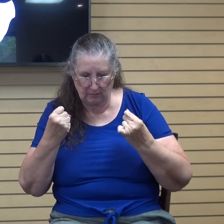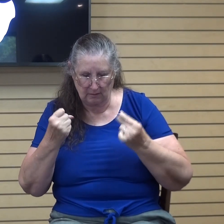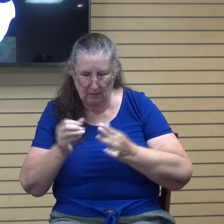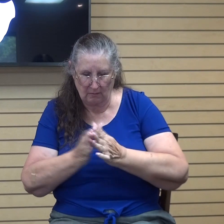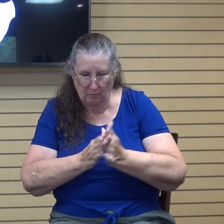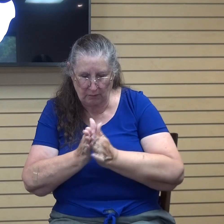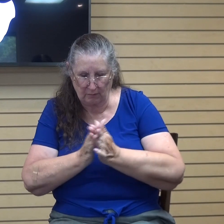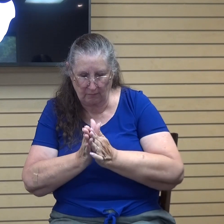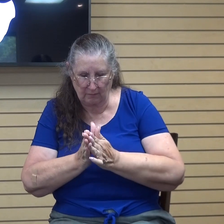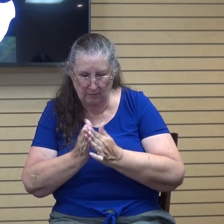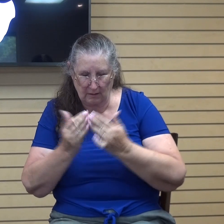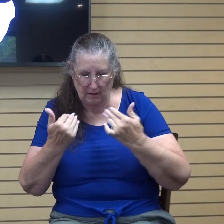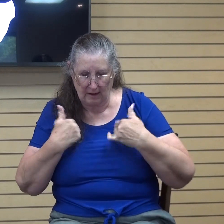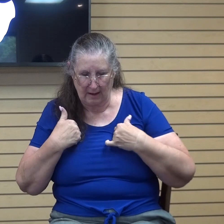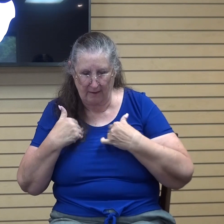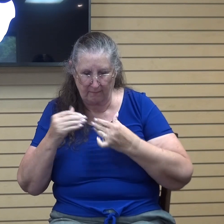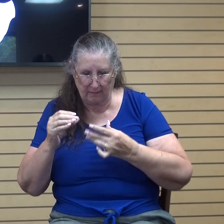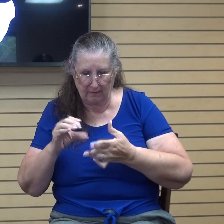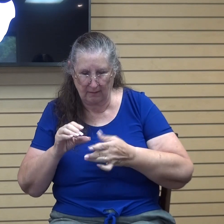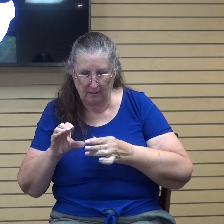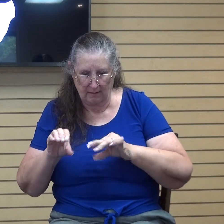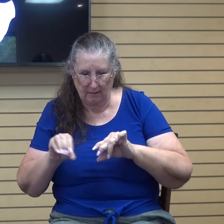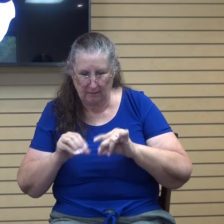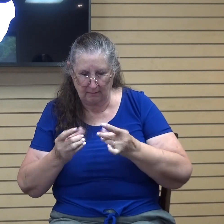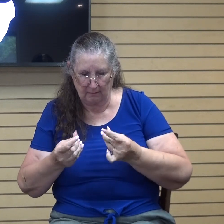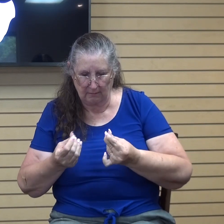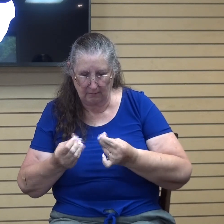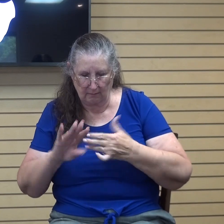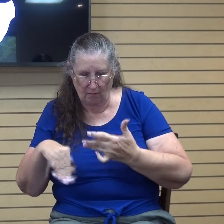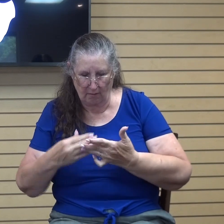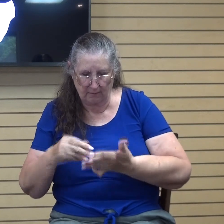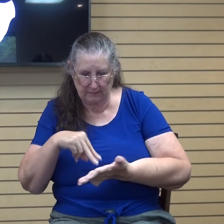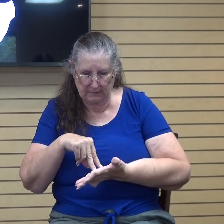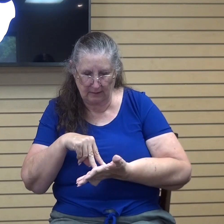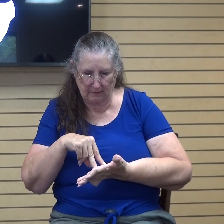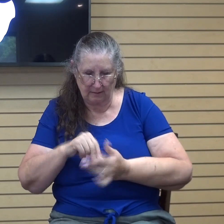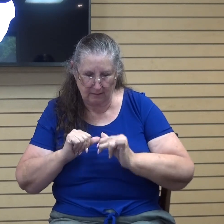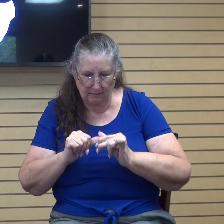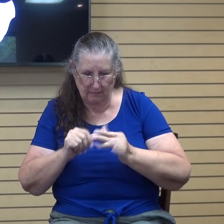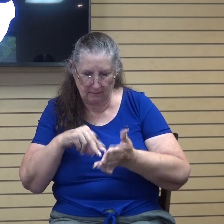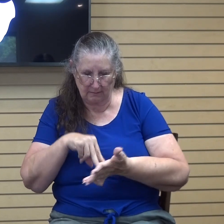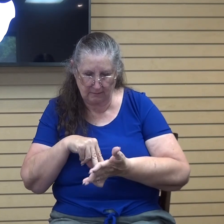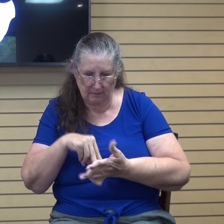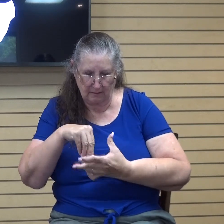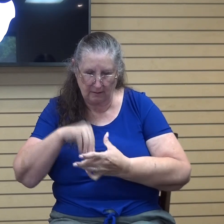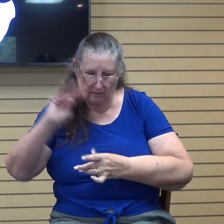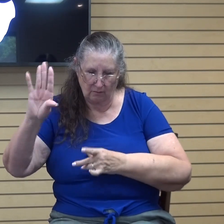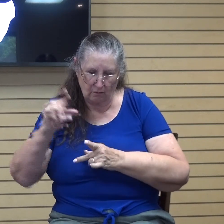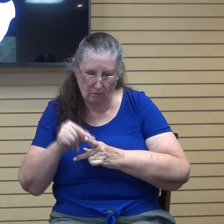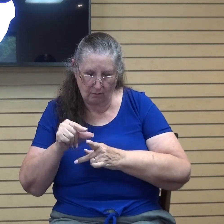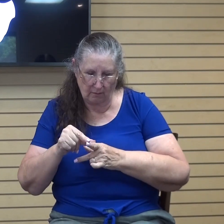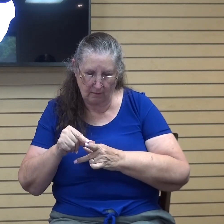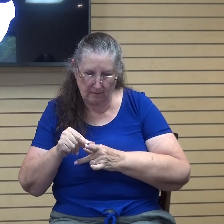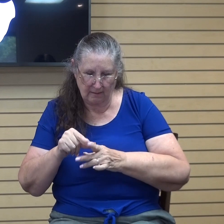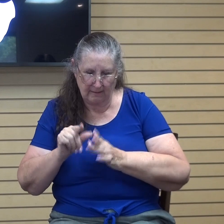having done all the stand to keep standing and to keep standing in your word. I pray that you would let us ponder on